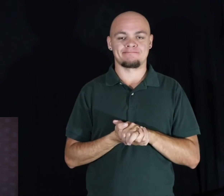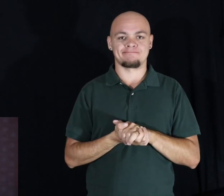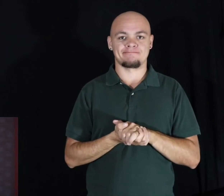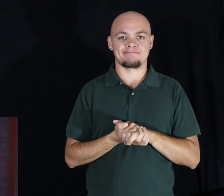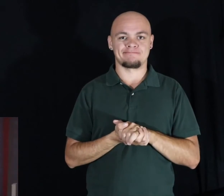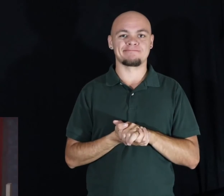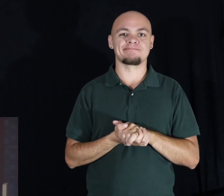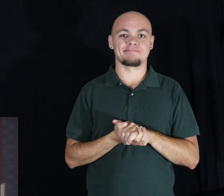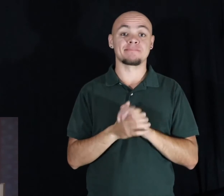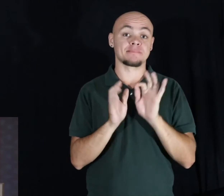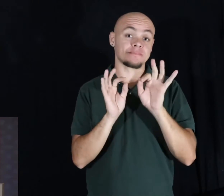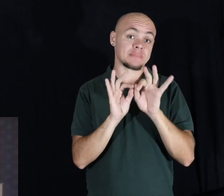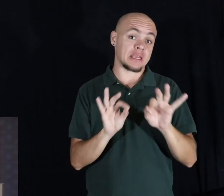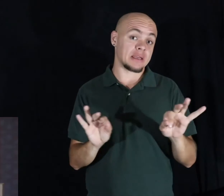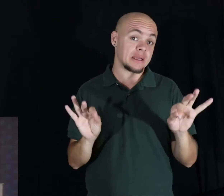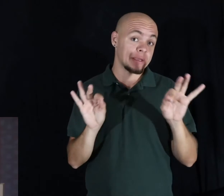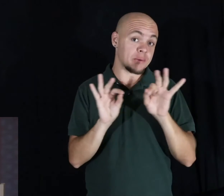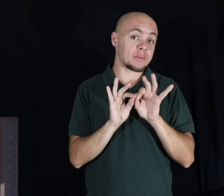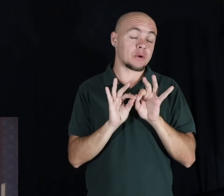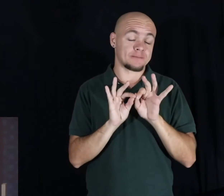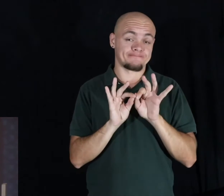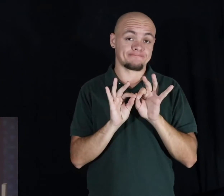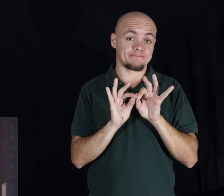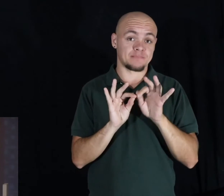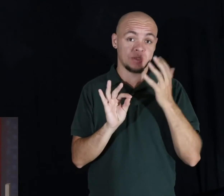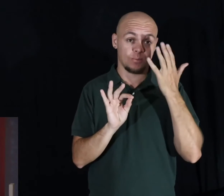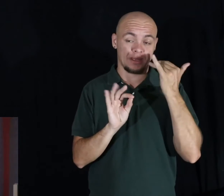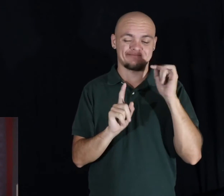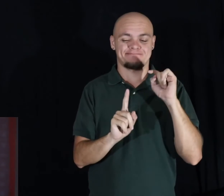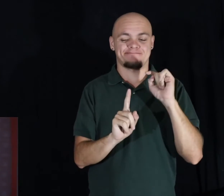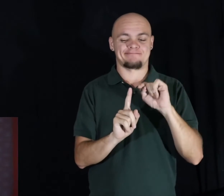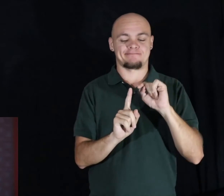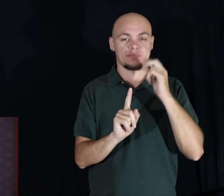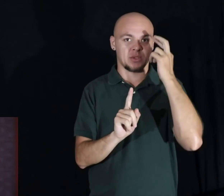It's very important because of that reason.